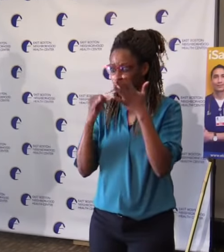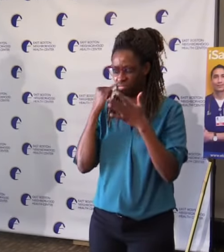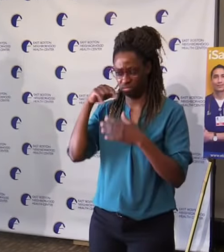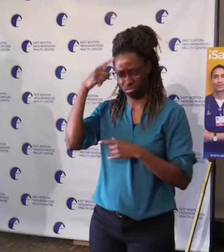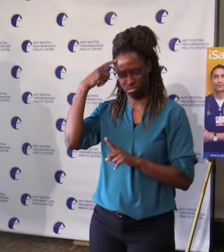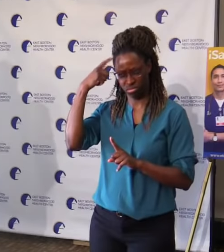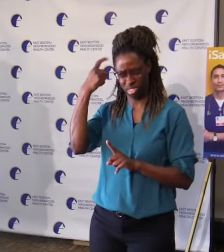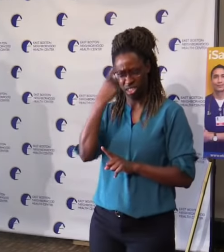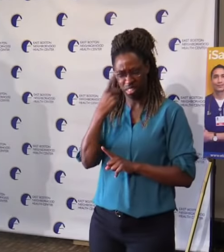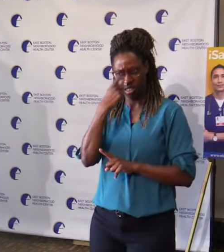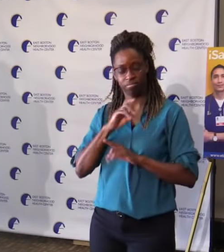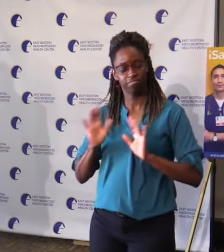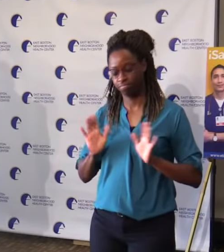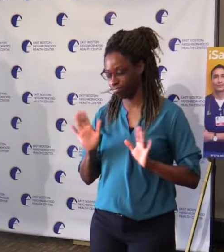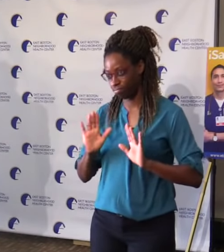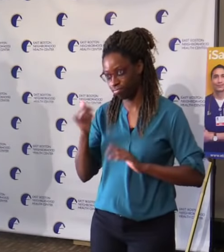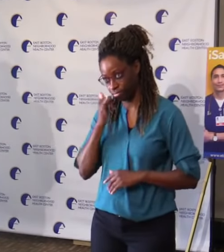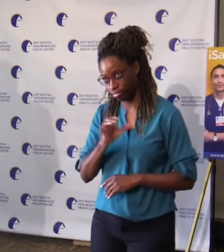to the authorities.